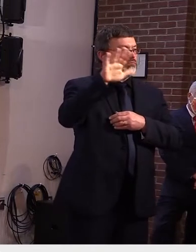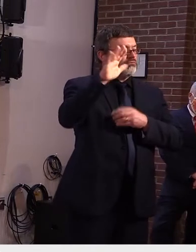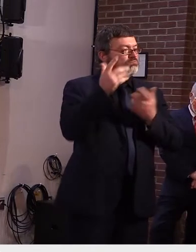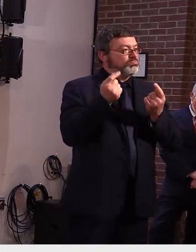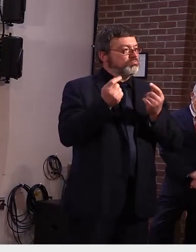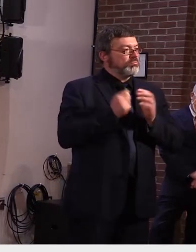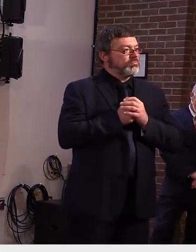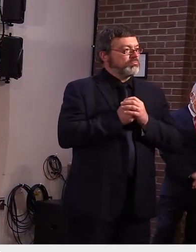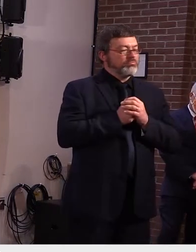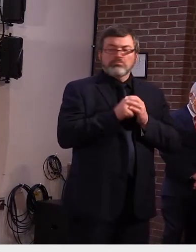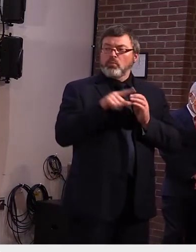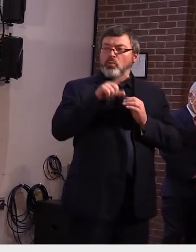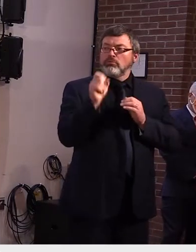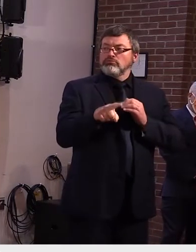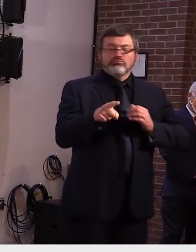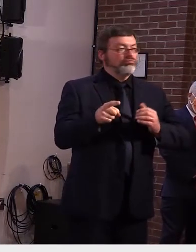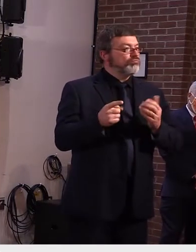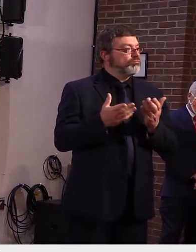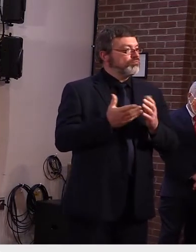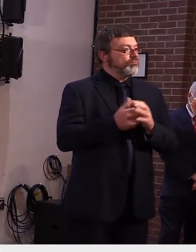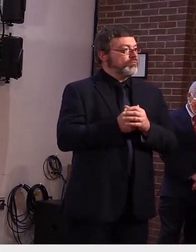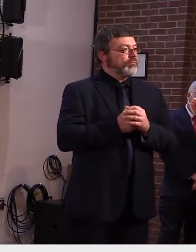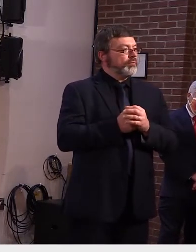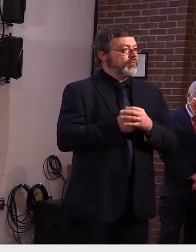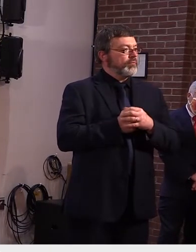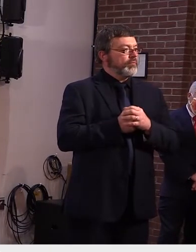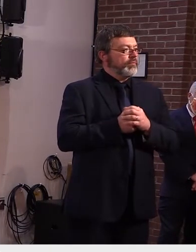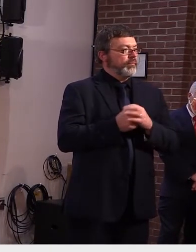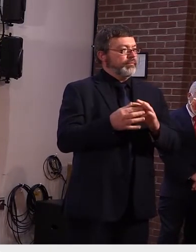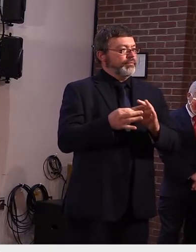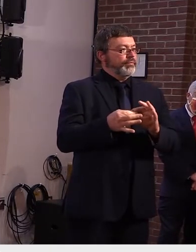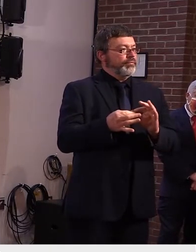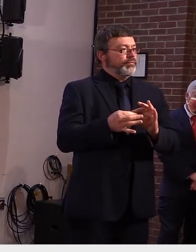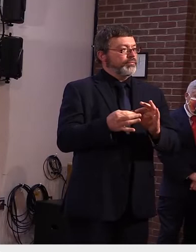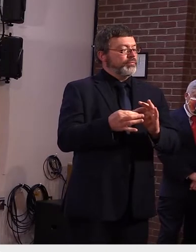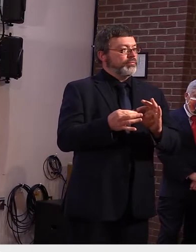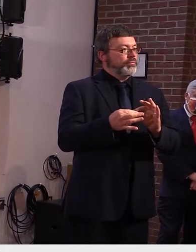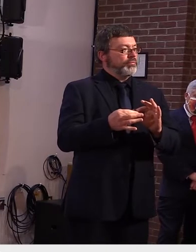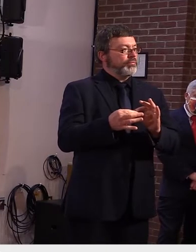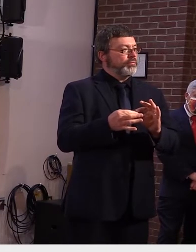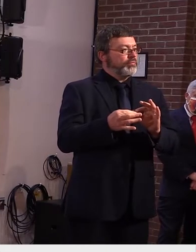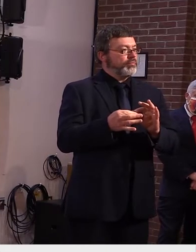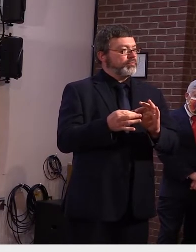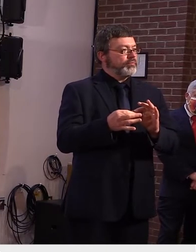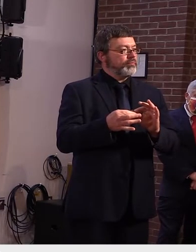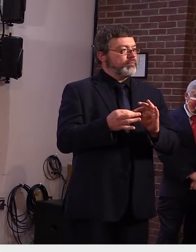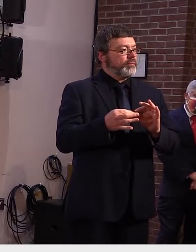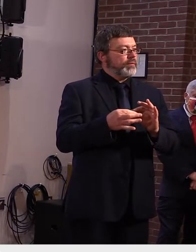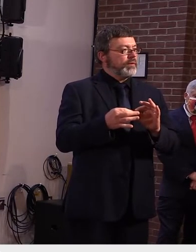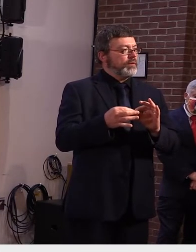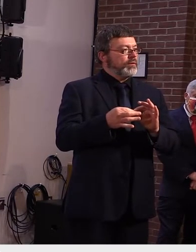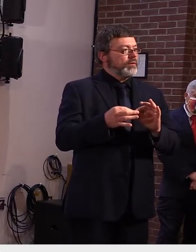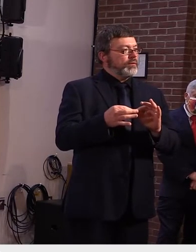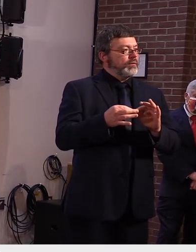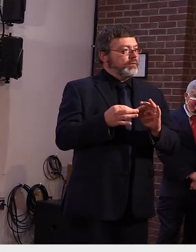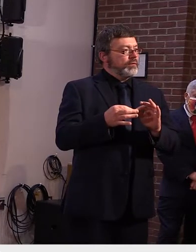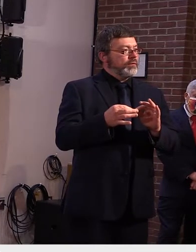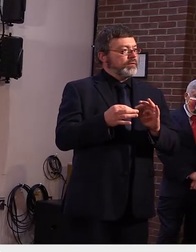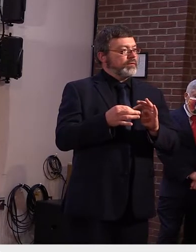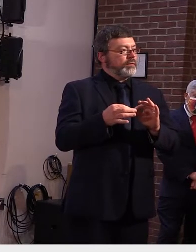the uh either the outbreak of south girlington high school or the